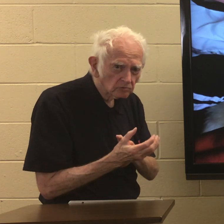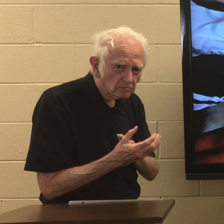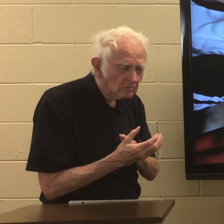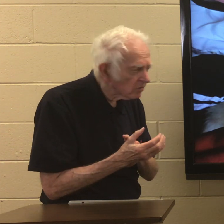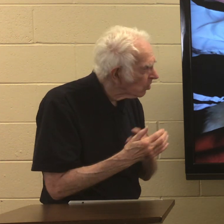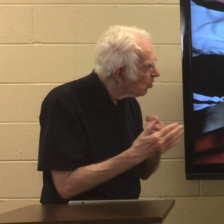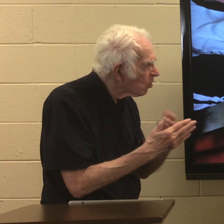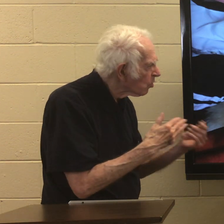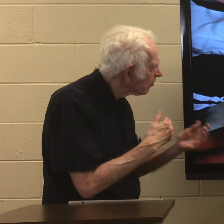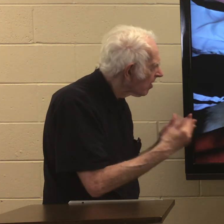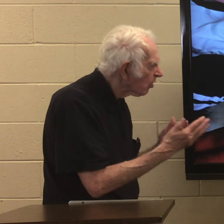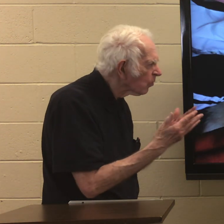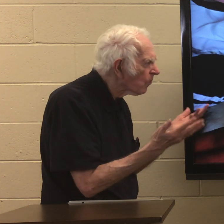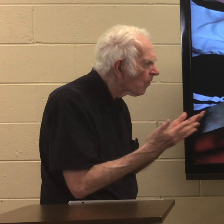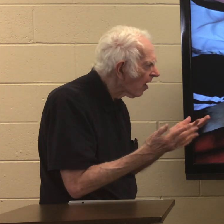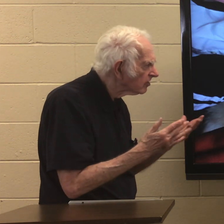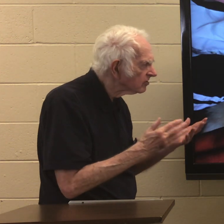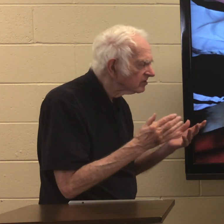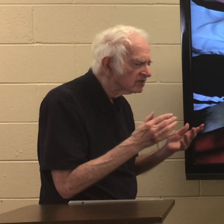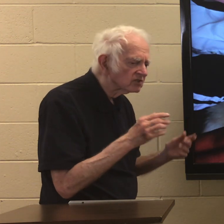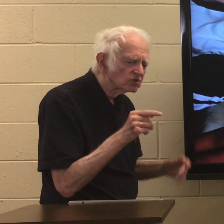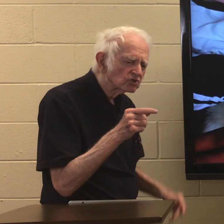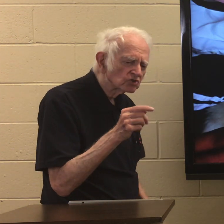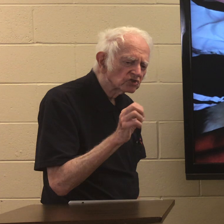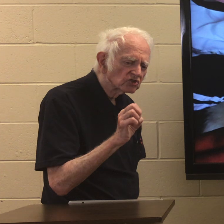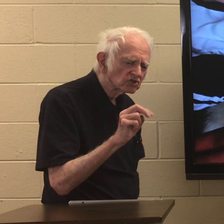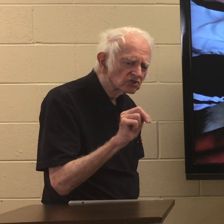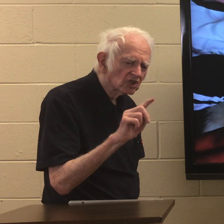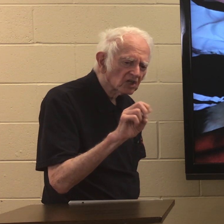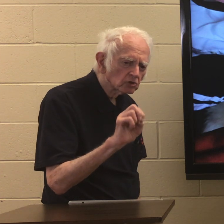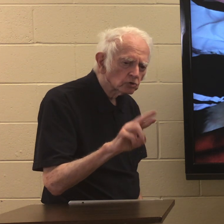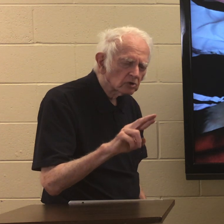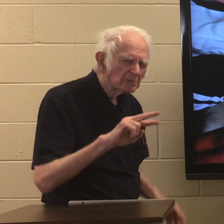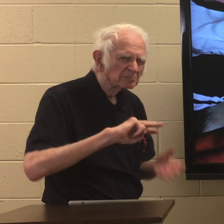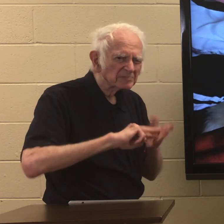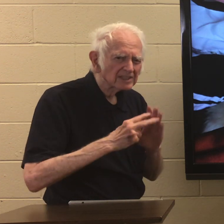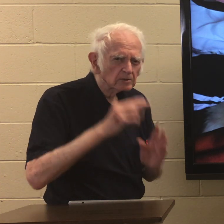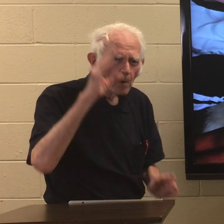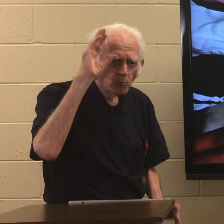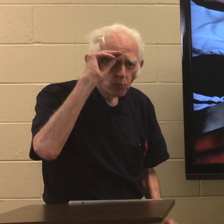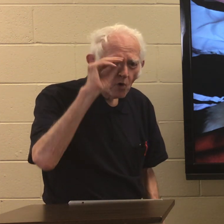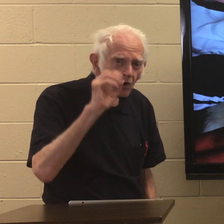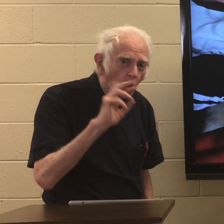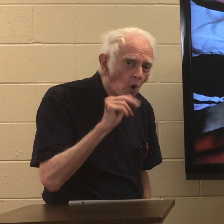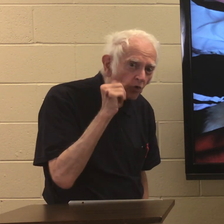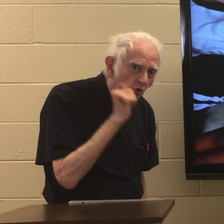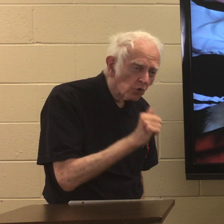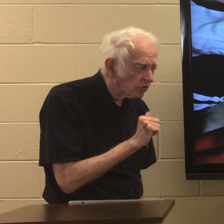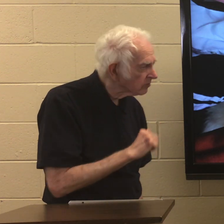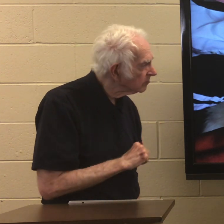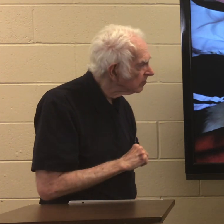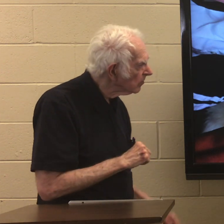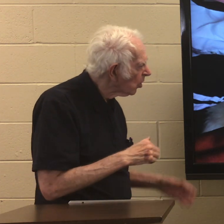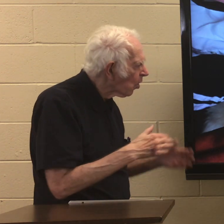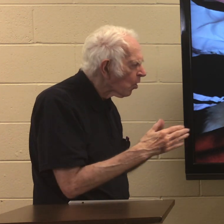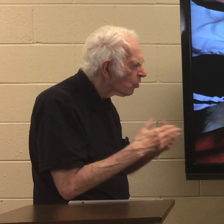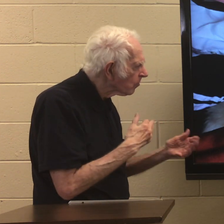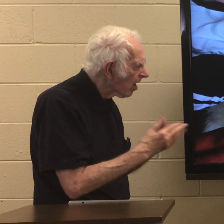no matter what gender meaning what boy or girl no